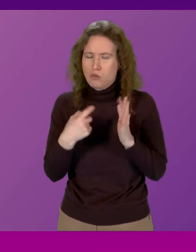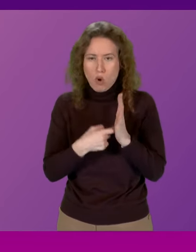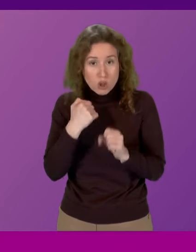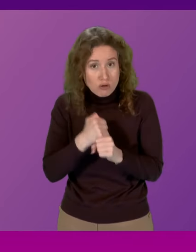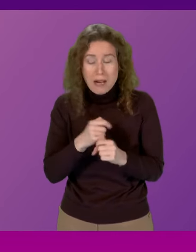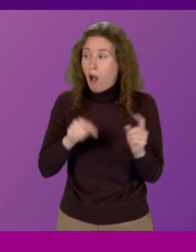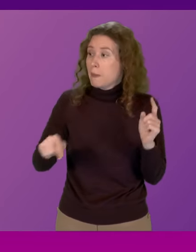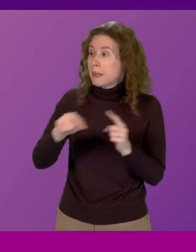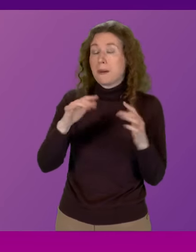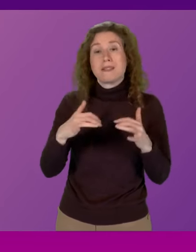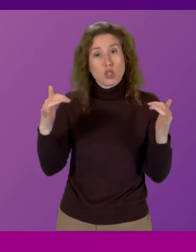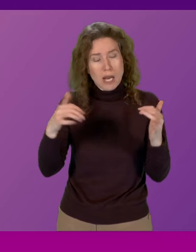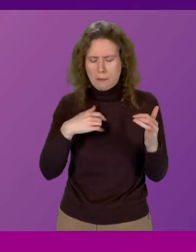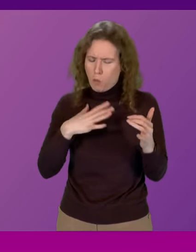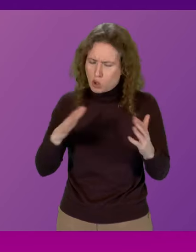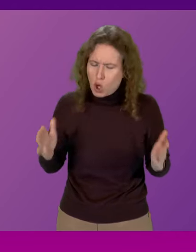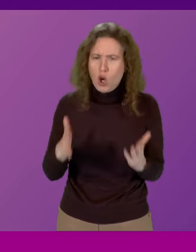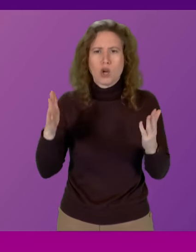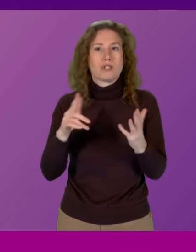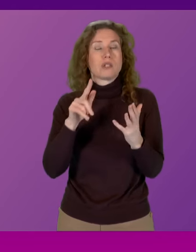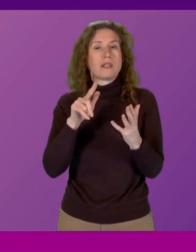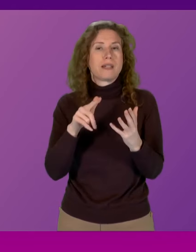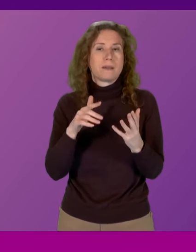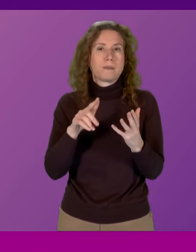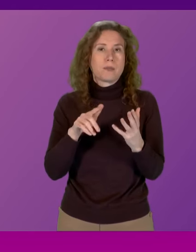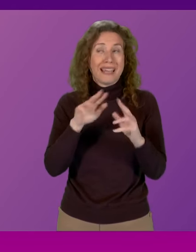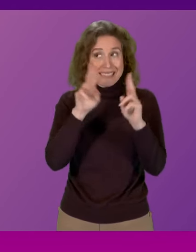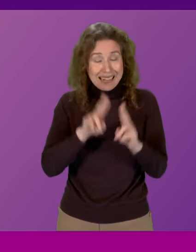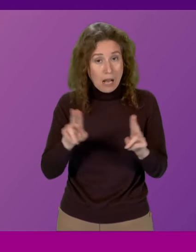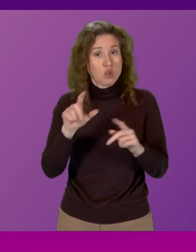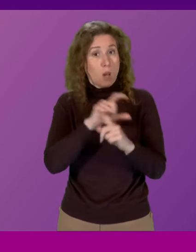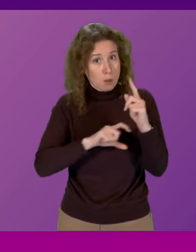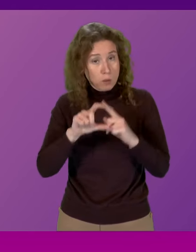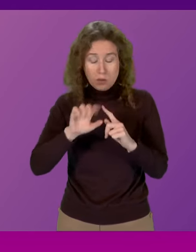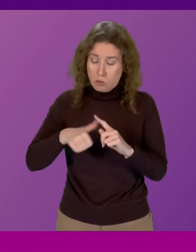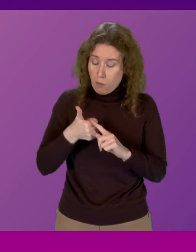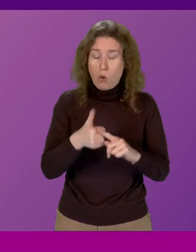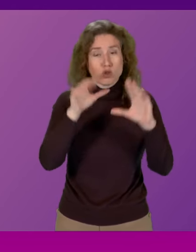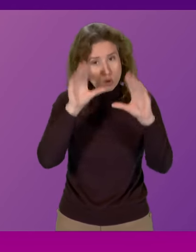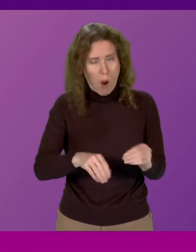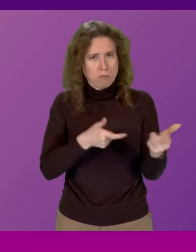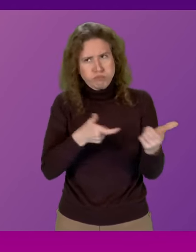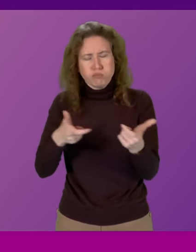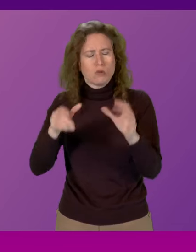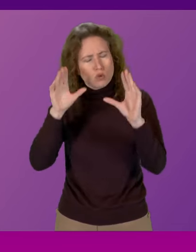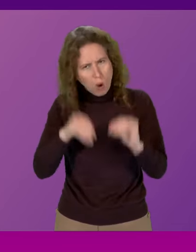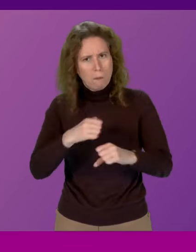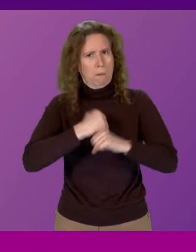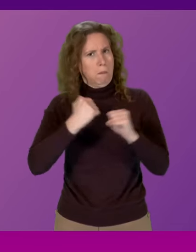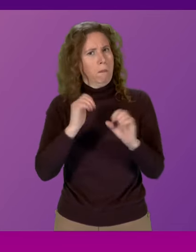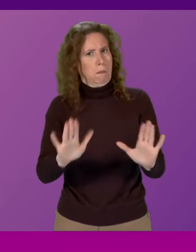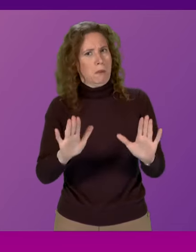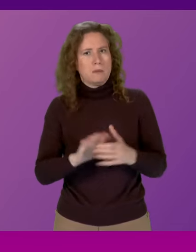others across this chamber in urging the international community to get right behind a ceasefire and of course a ceasefire now